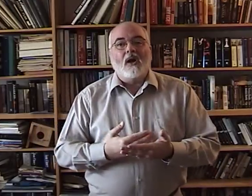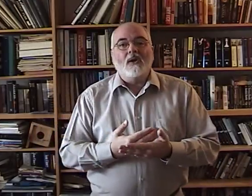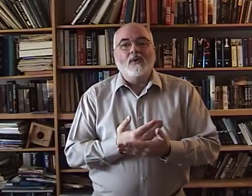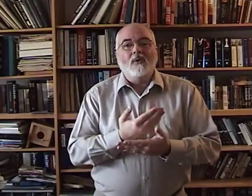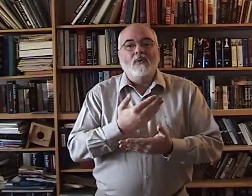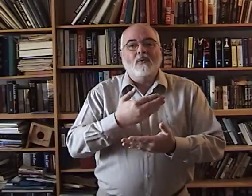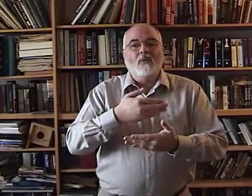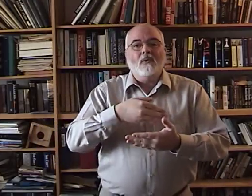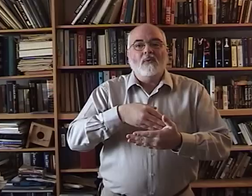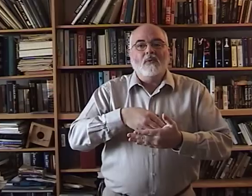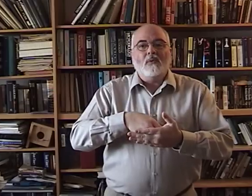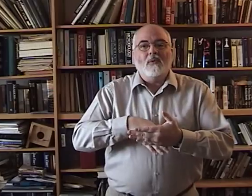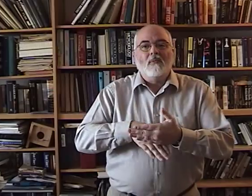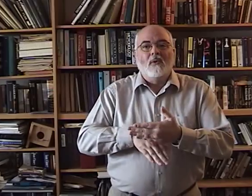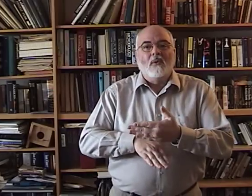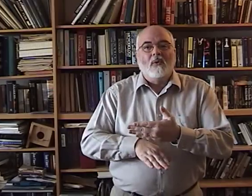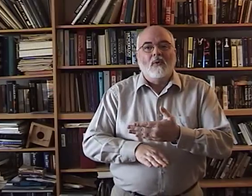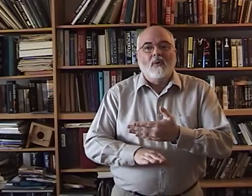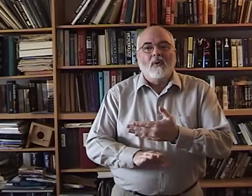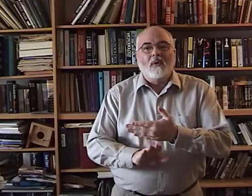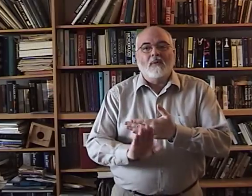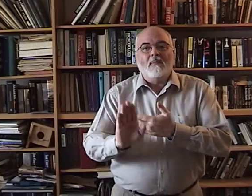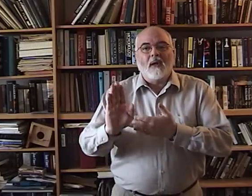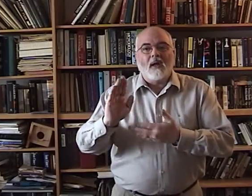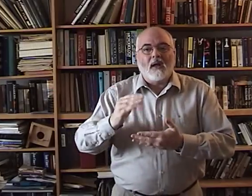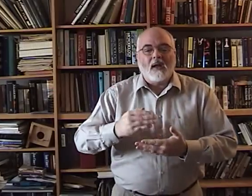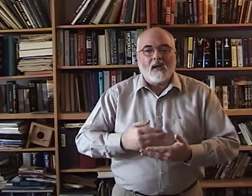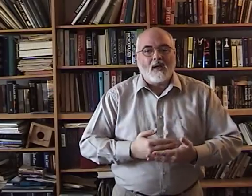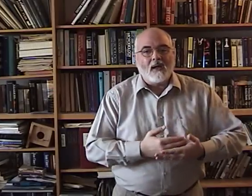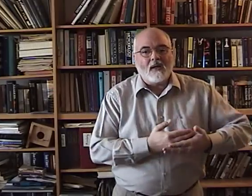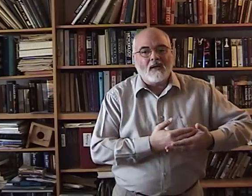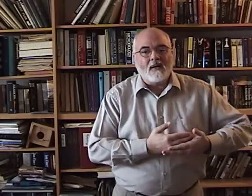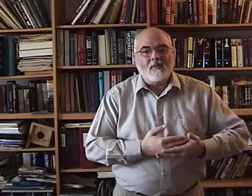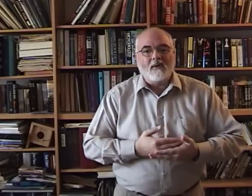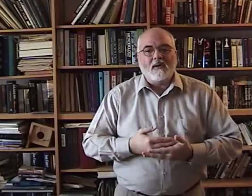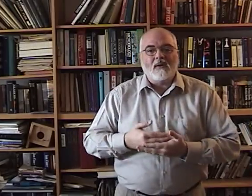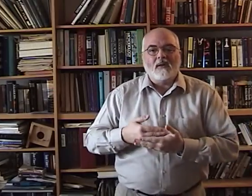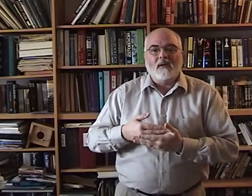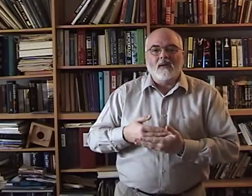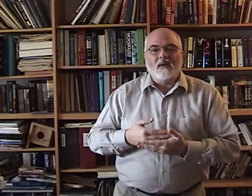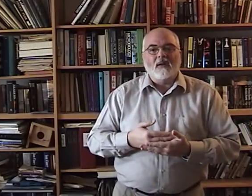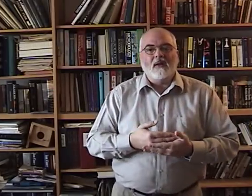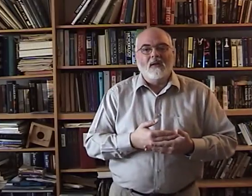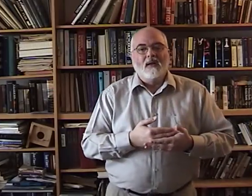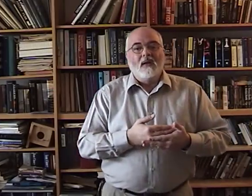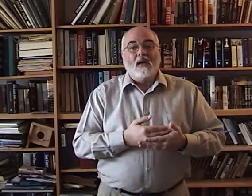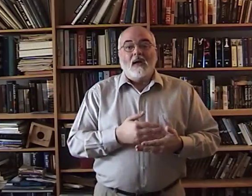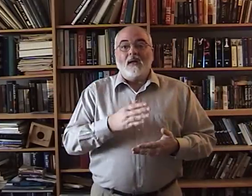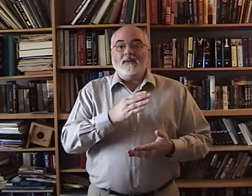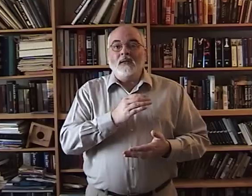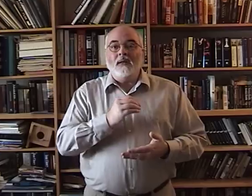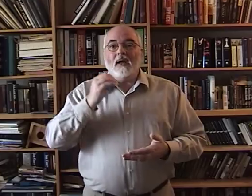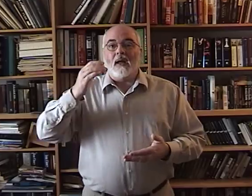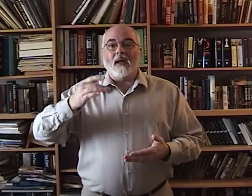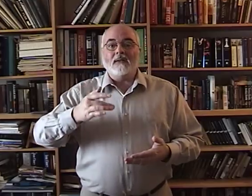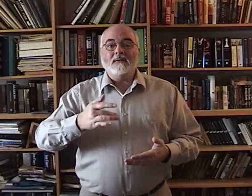newborn baby a baby and